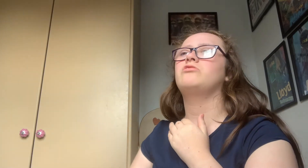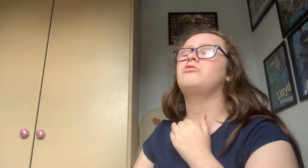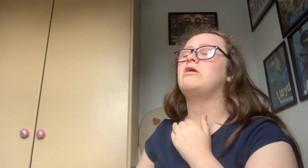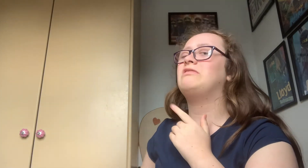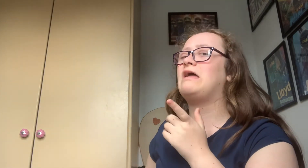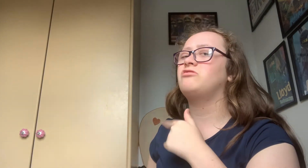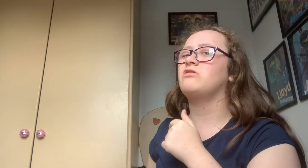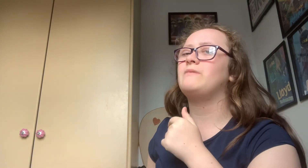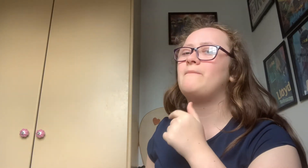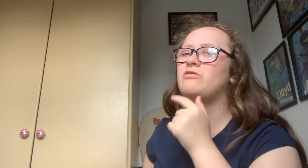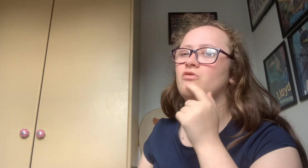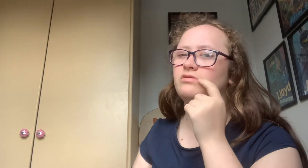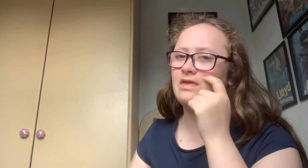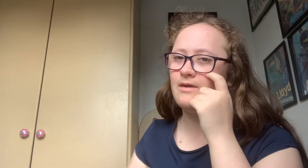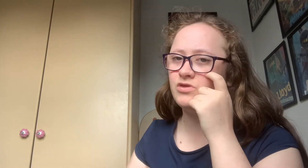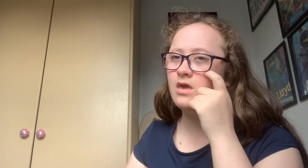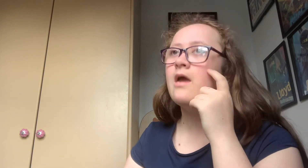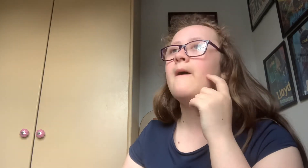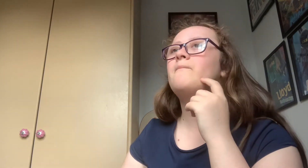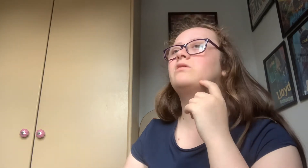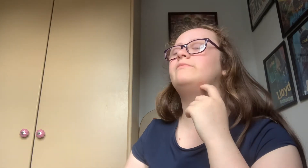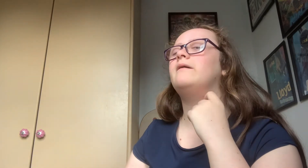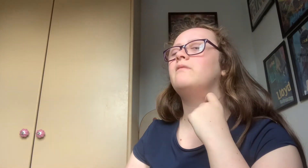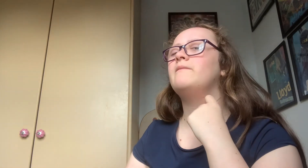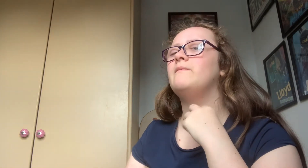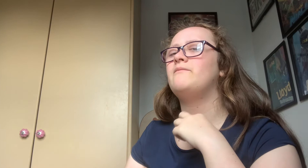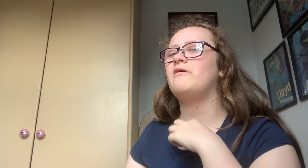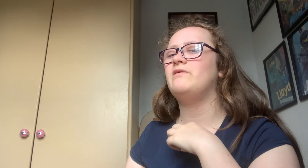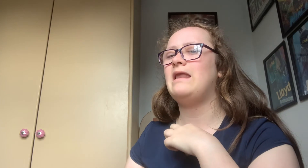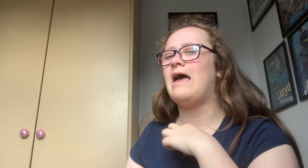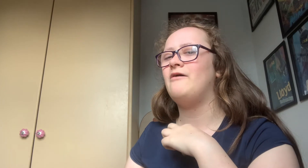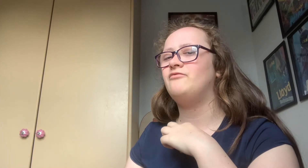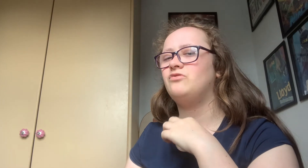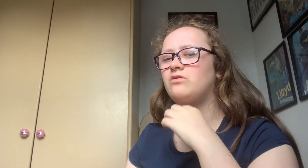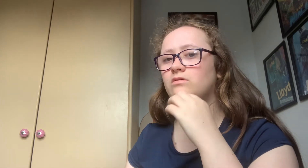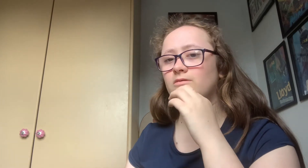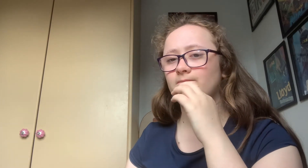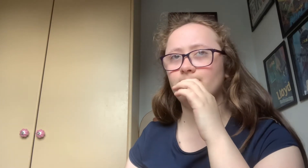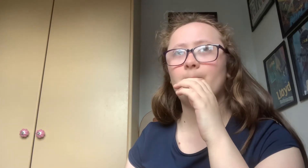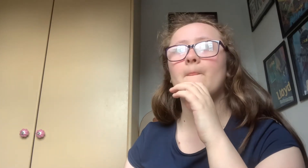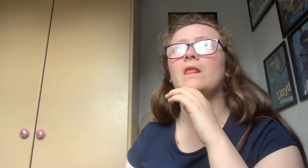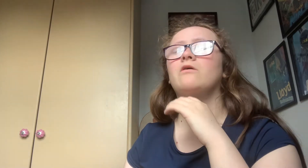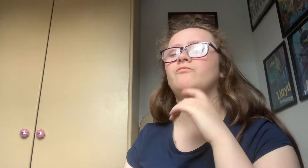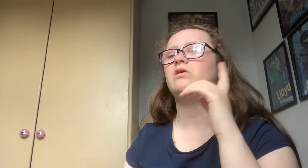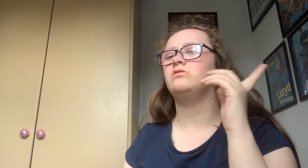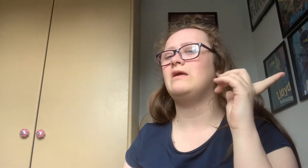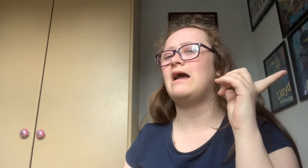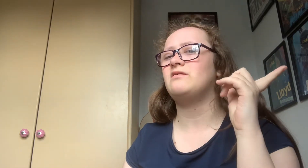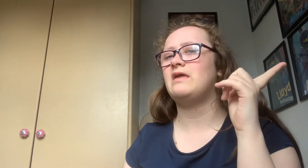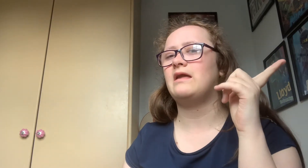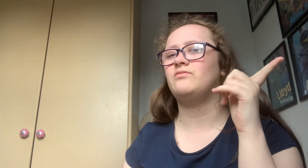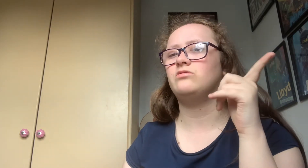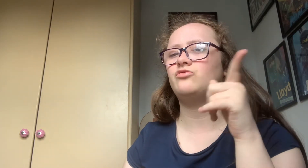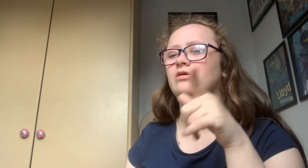that's just my pet dog sniffs because my mom and my brother left Because they had to take him to school.